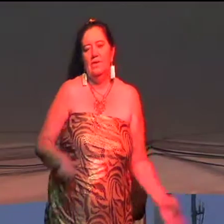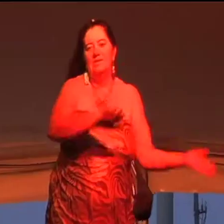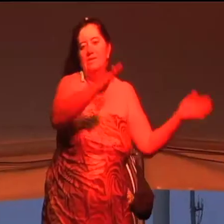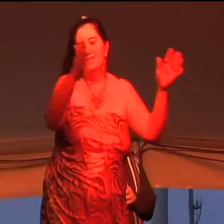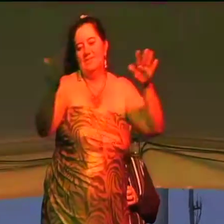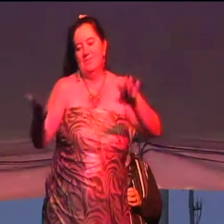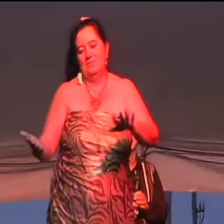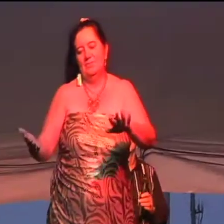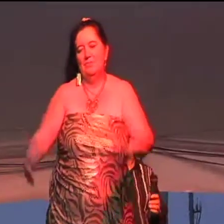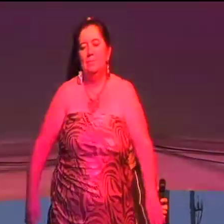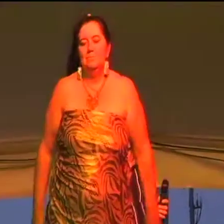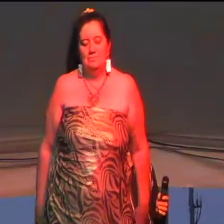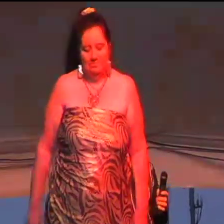42-year-old team of rock and roll.